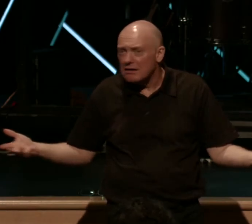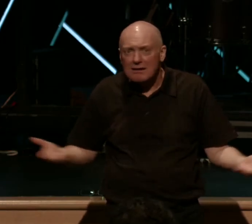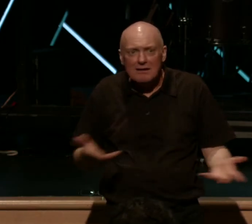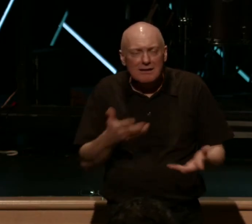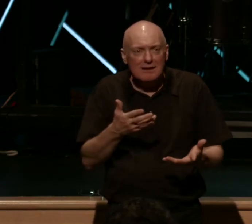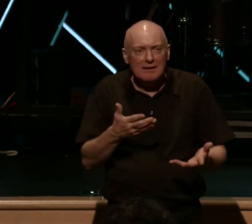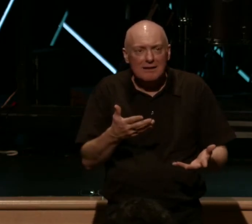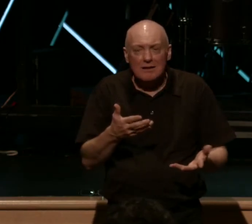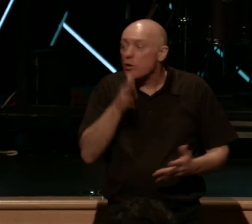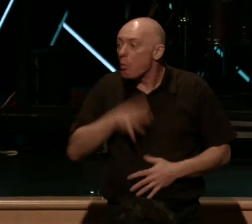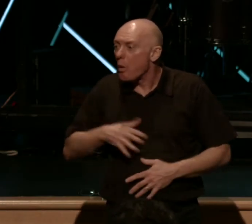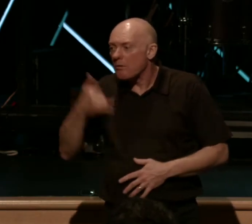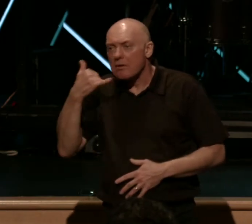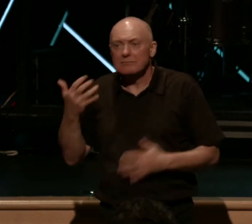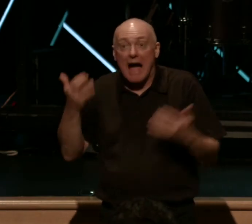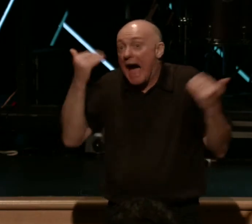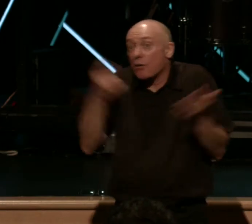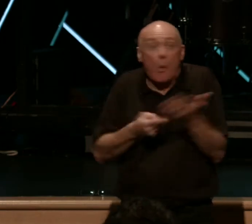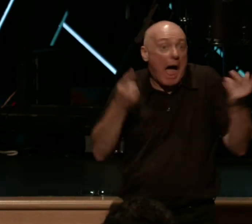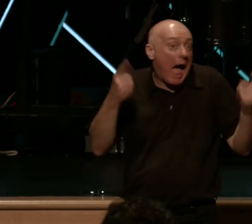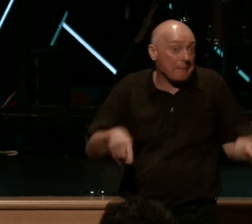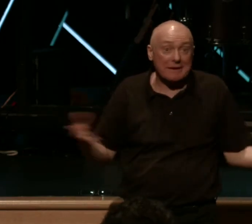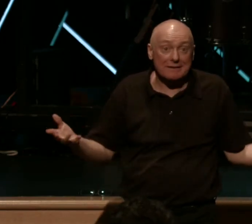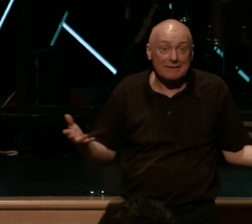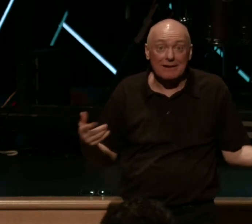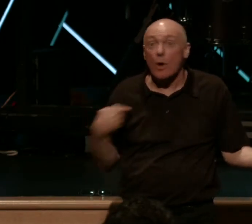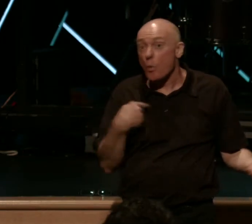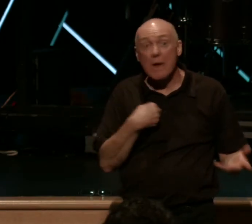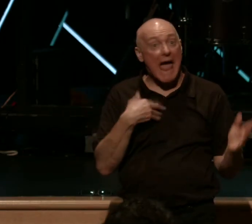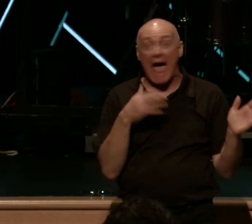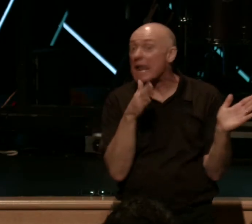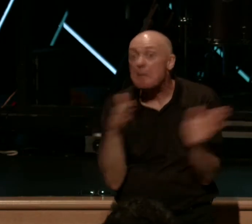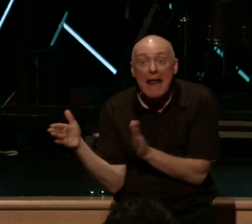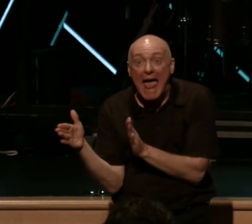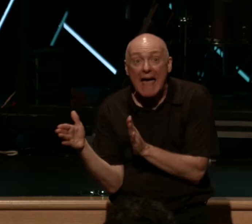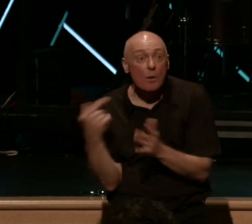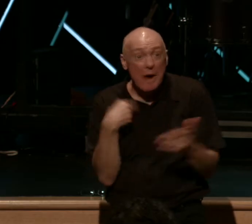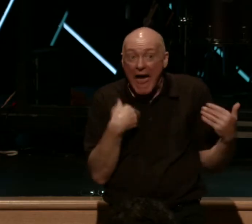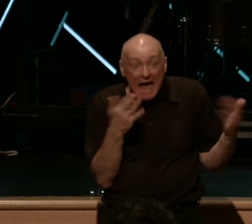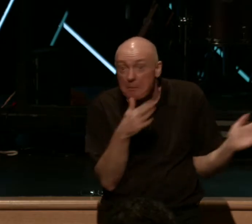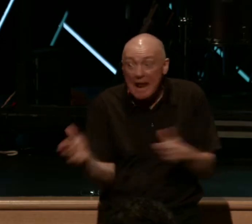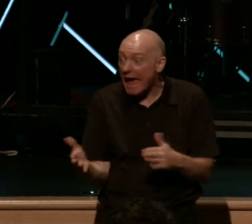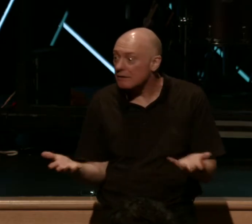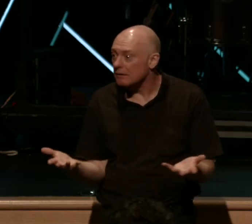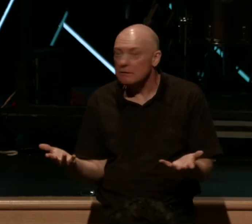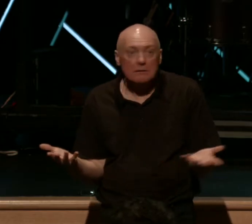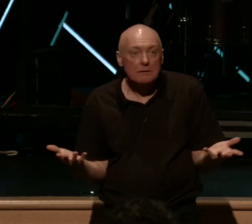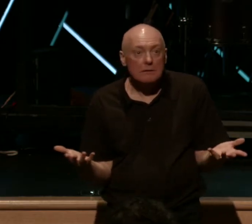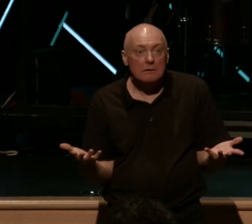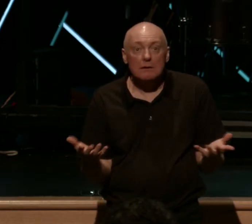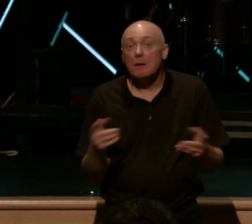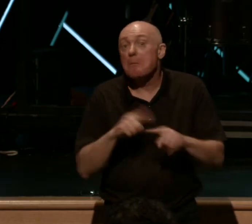she's like, yeah, she's like, I don't know what happened. She's like, we had a plan to get you there. And her words were, but plans change.